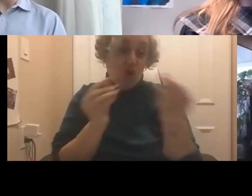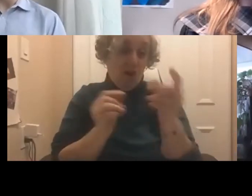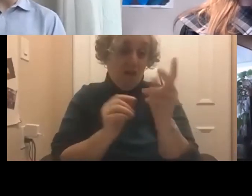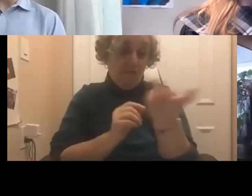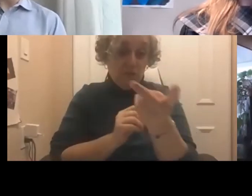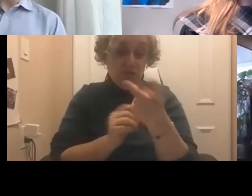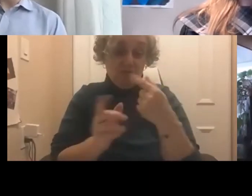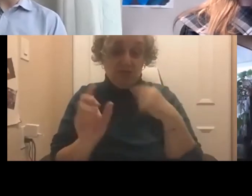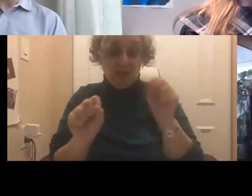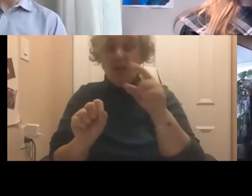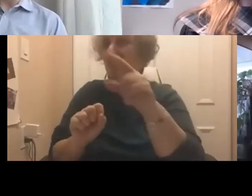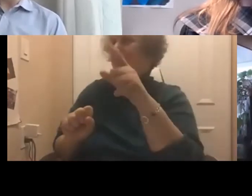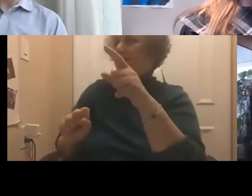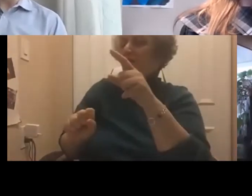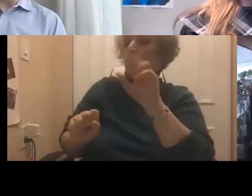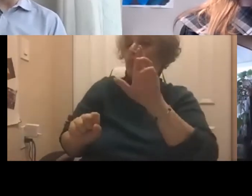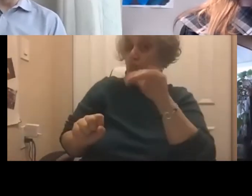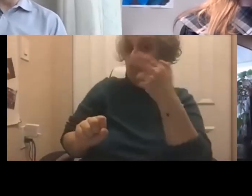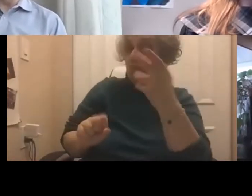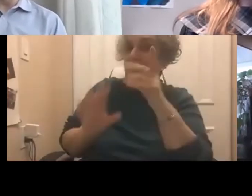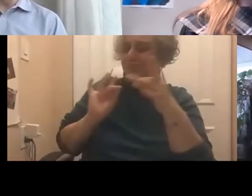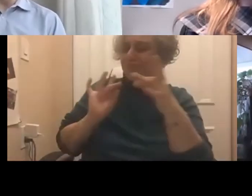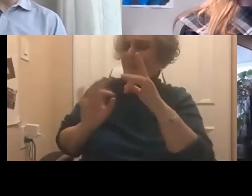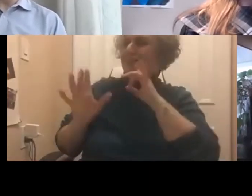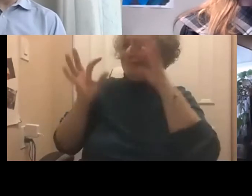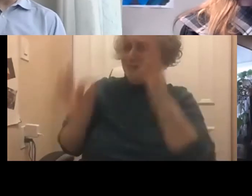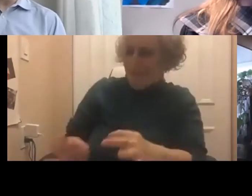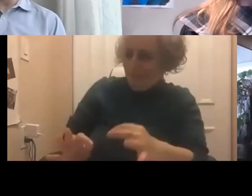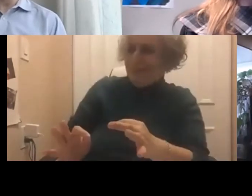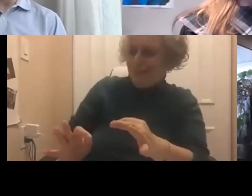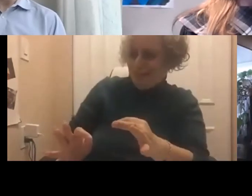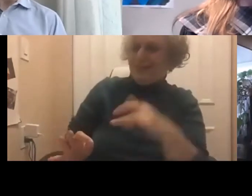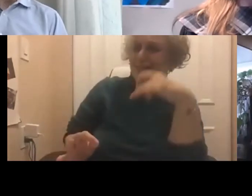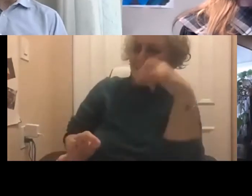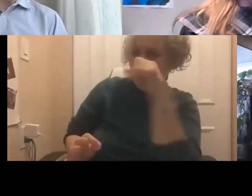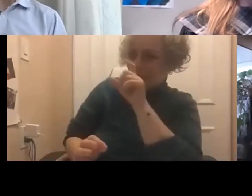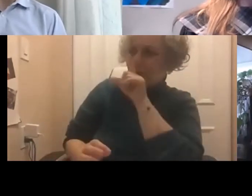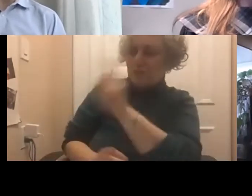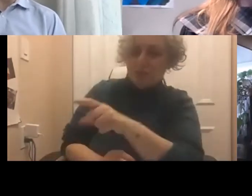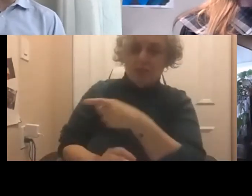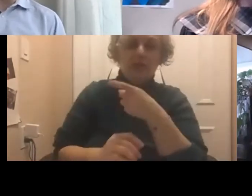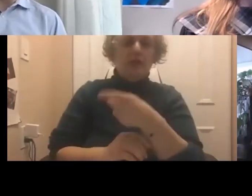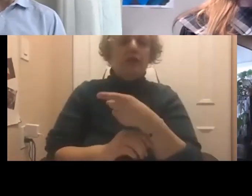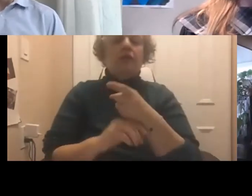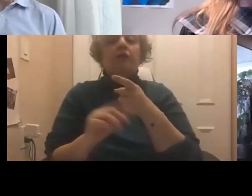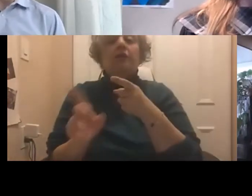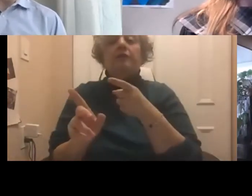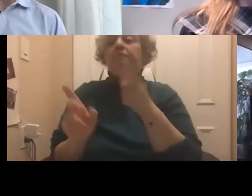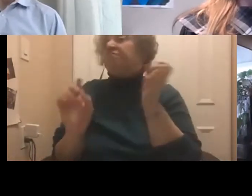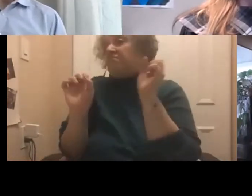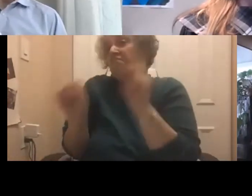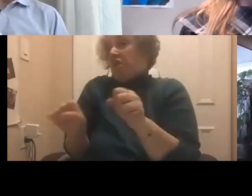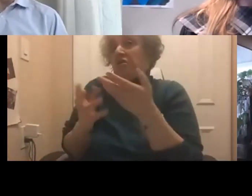Absolutely. I think, look, you can